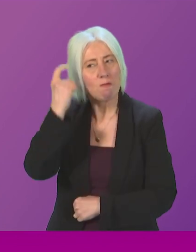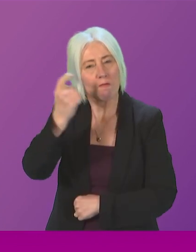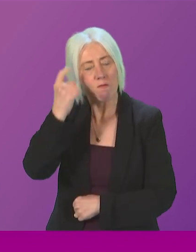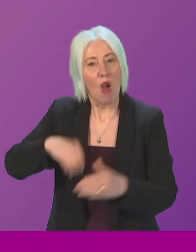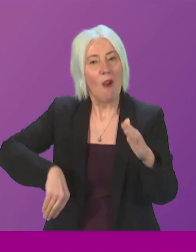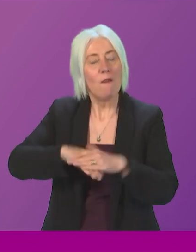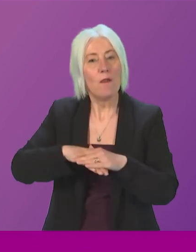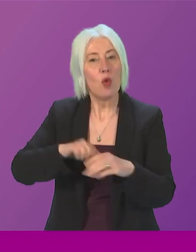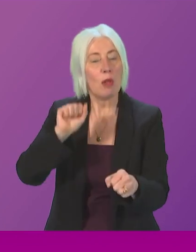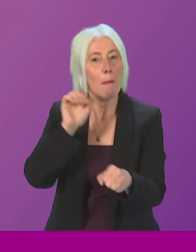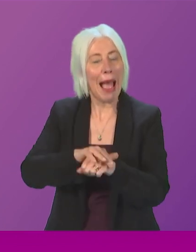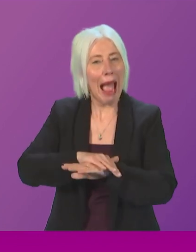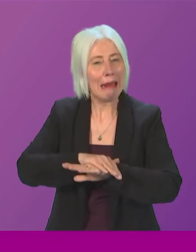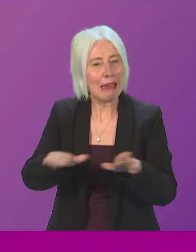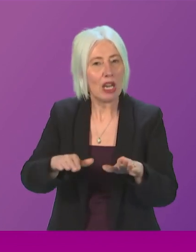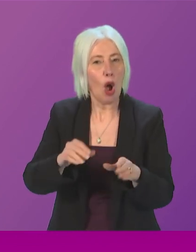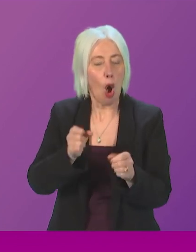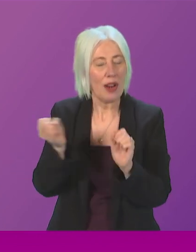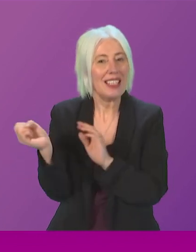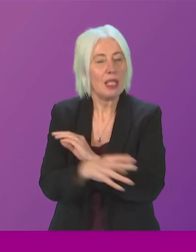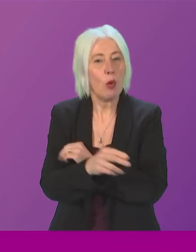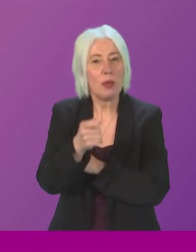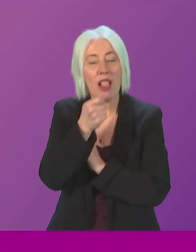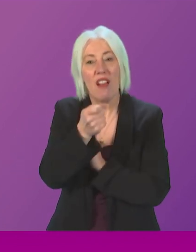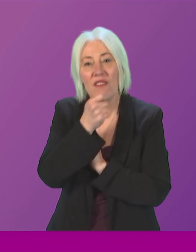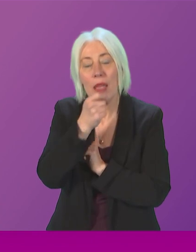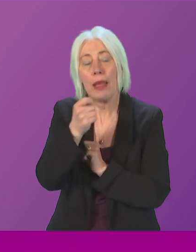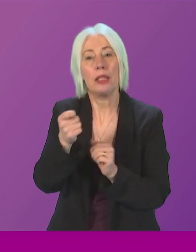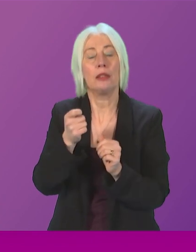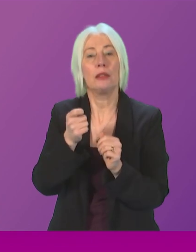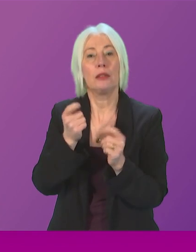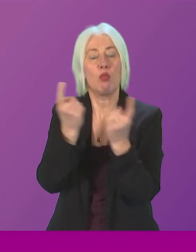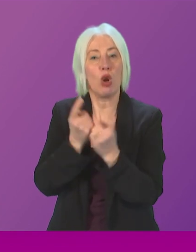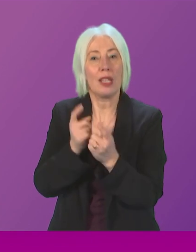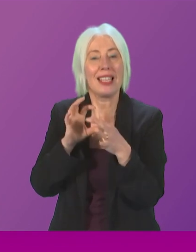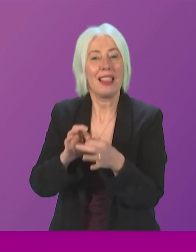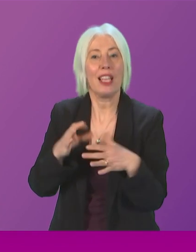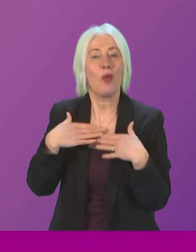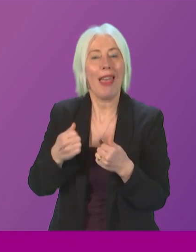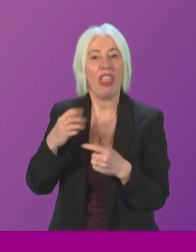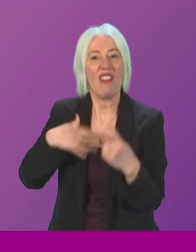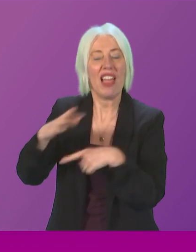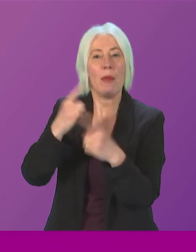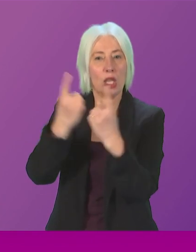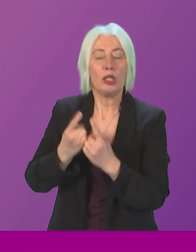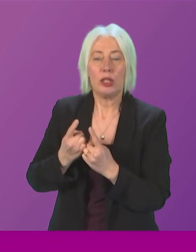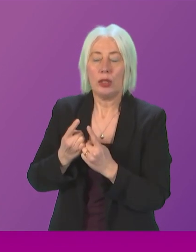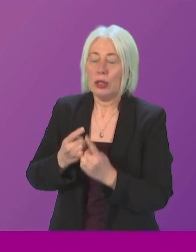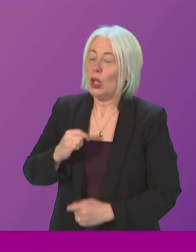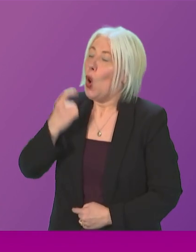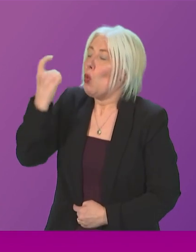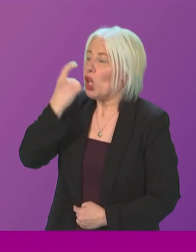ban on disposable vaping products on health and environmental grounds first minister we will give that consideration